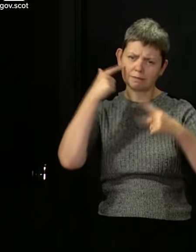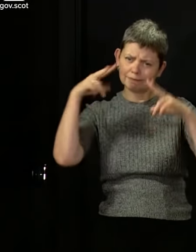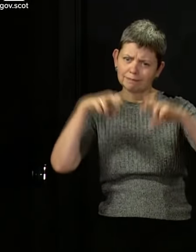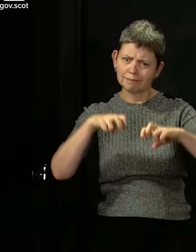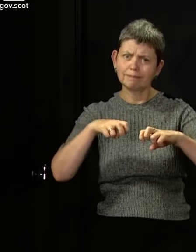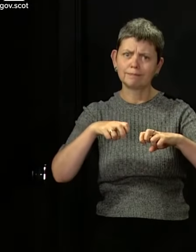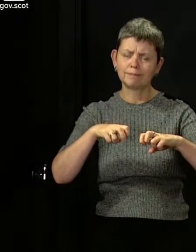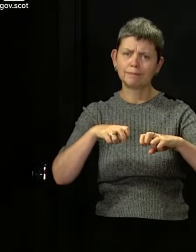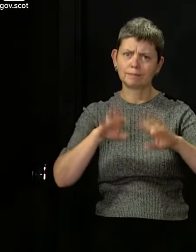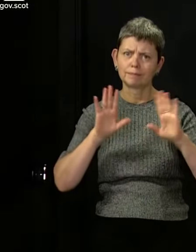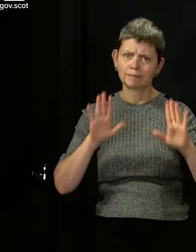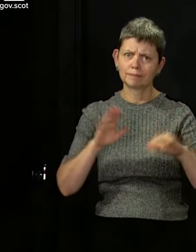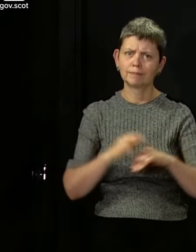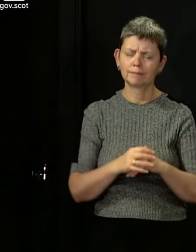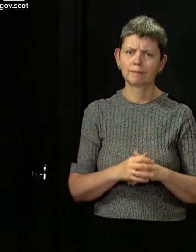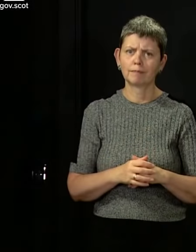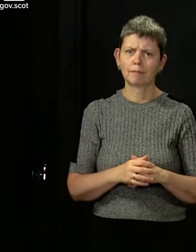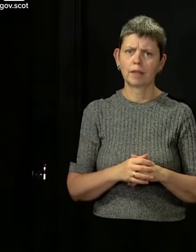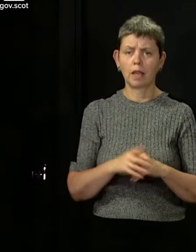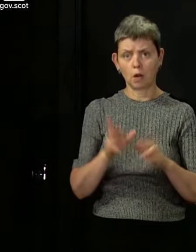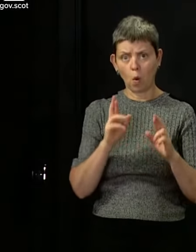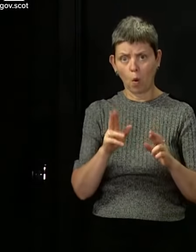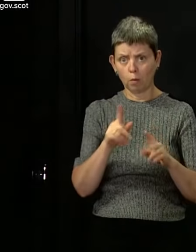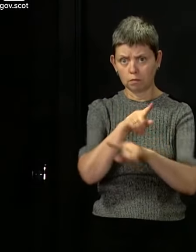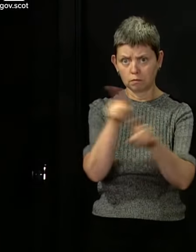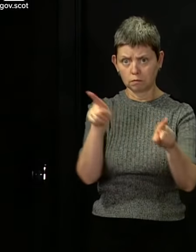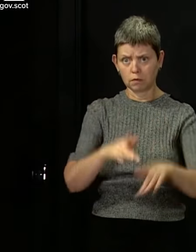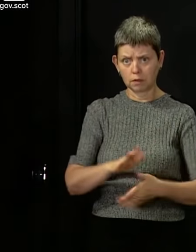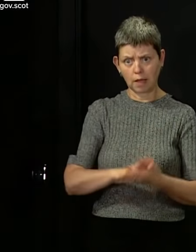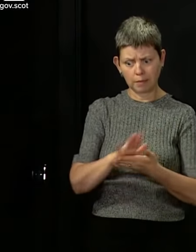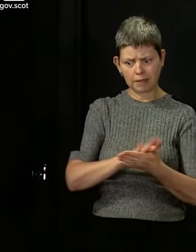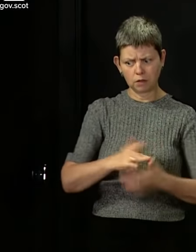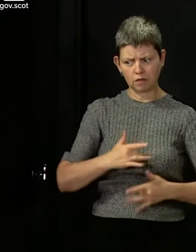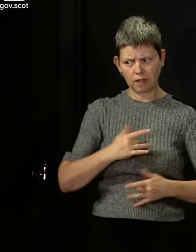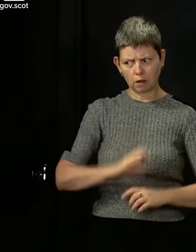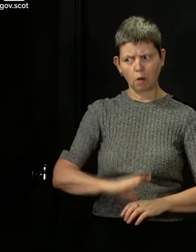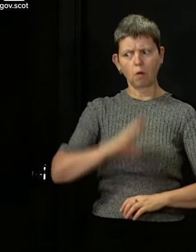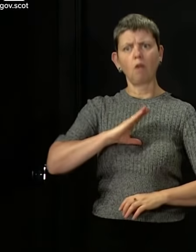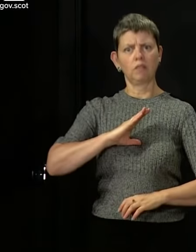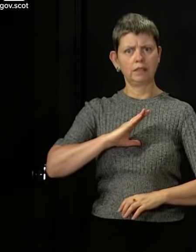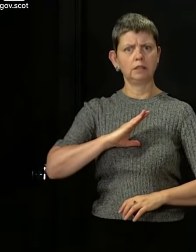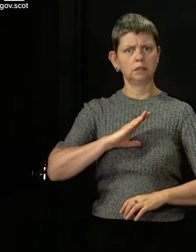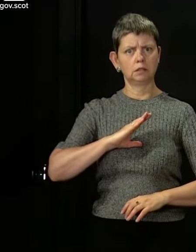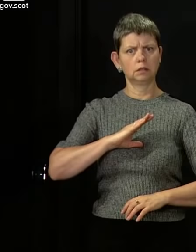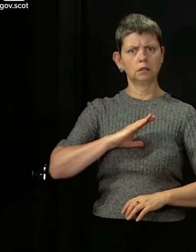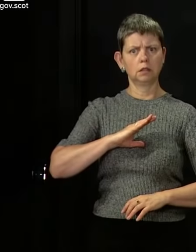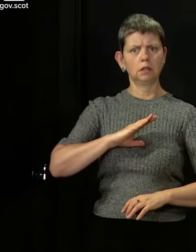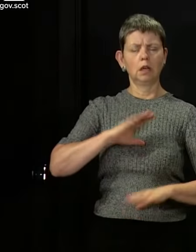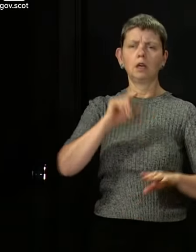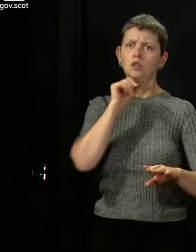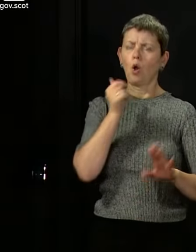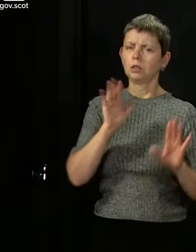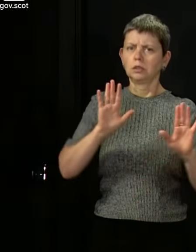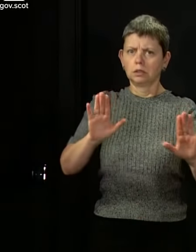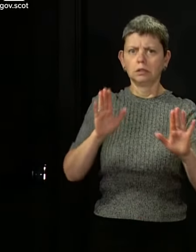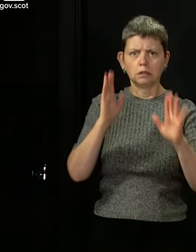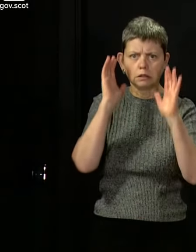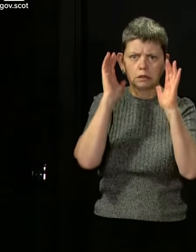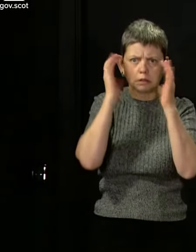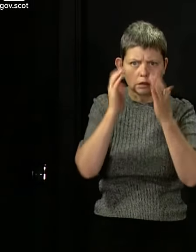give people some sense of assurance rather than be at this stage a cause for concern. Concern.